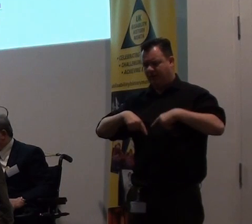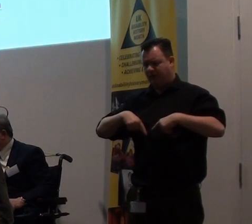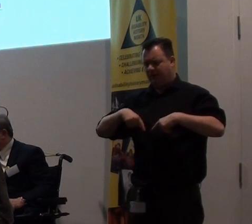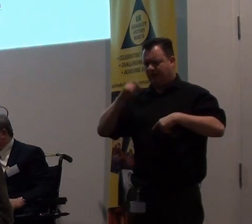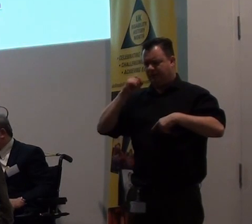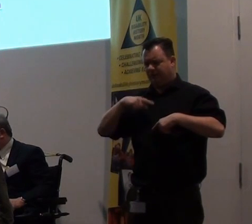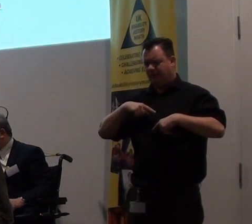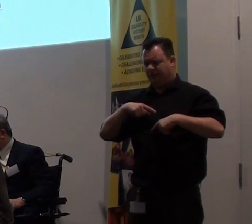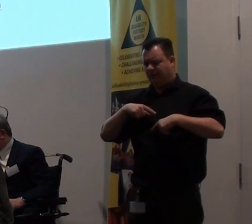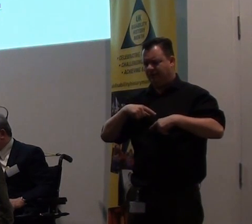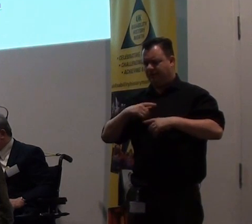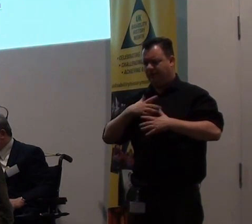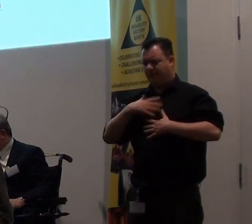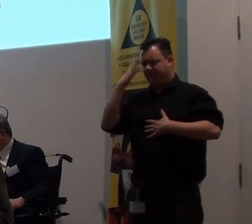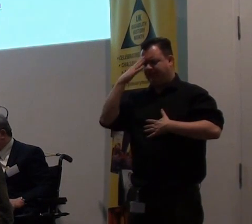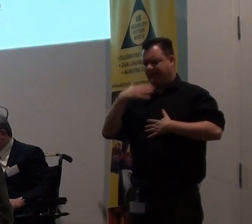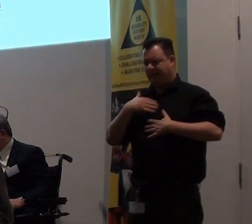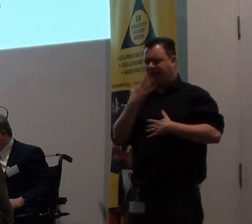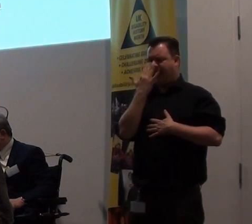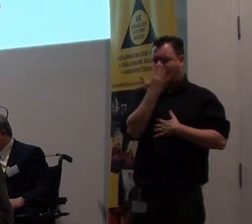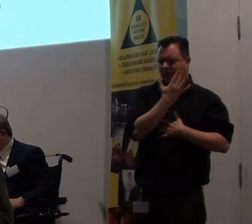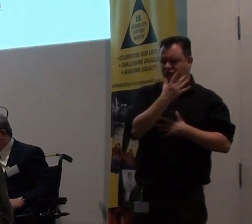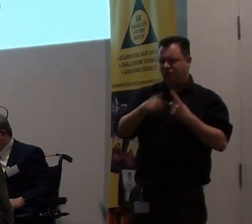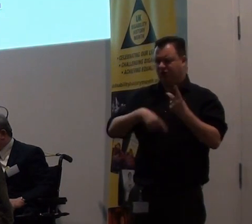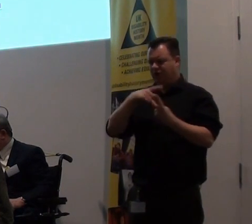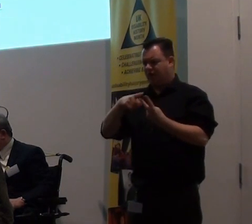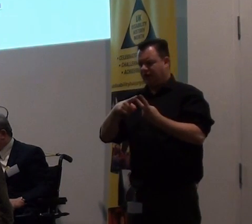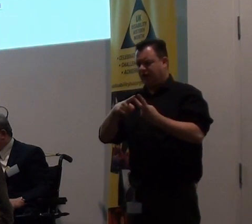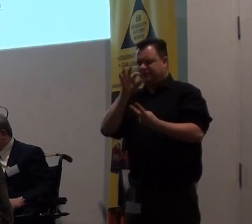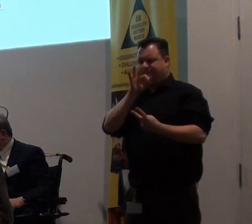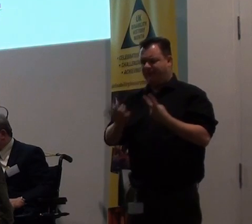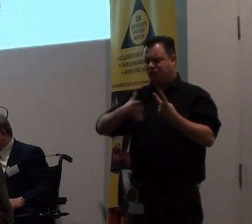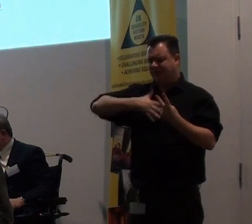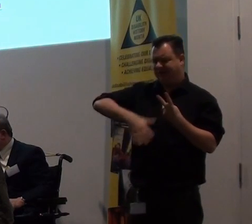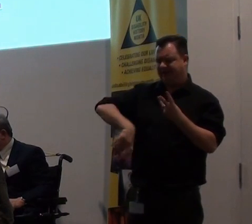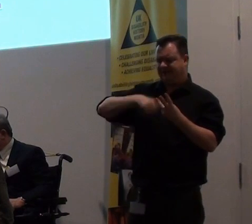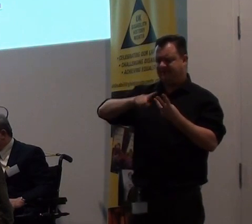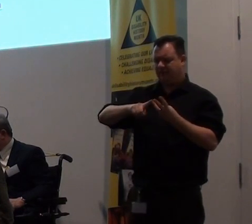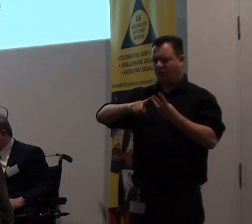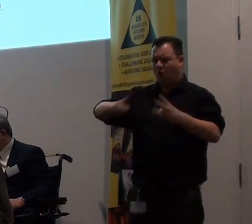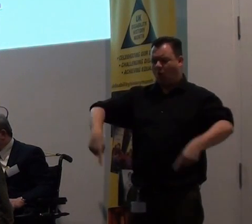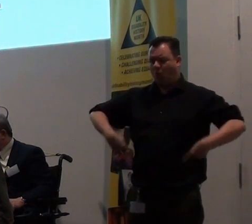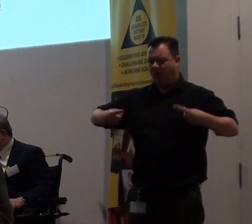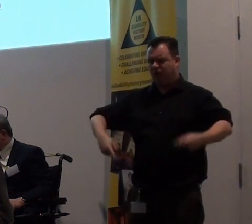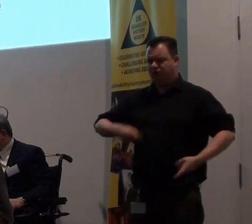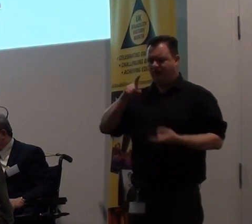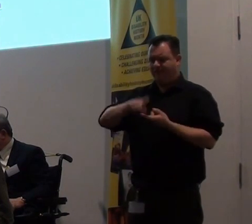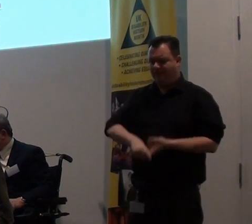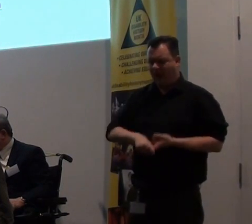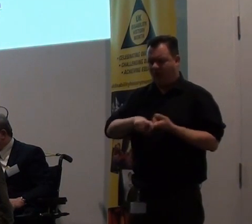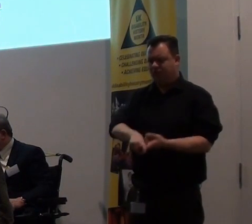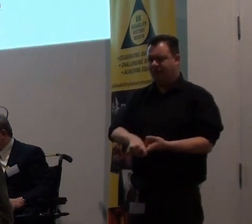Mental energy, special needs, wheelchair bound, helpless. Our